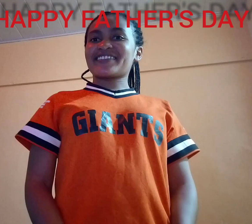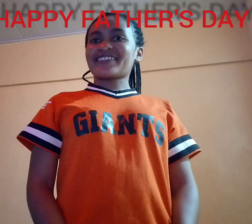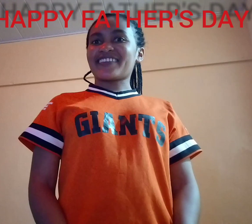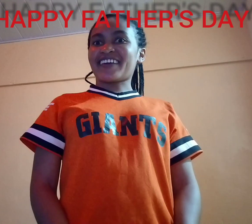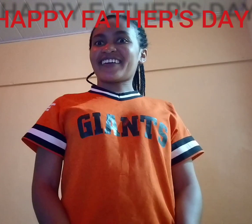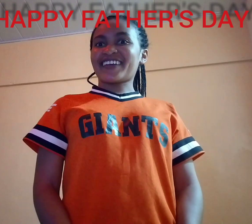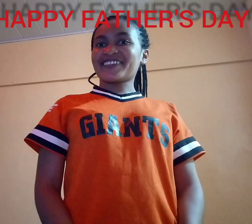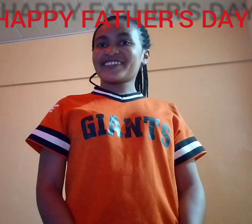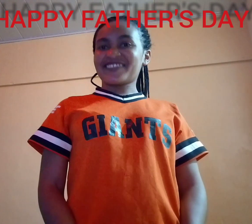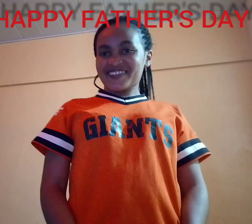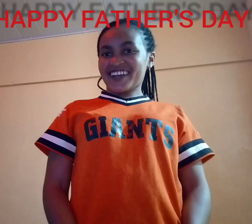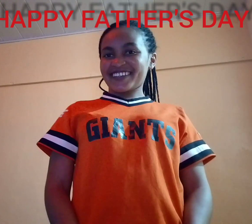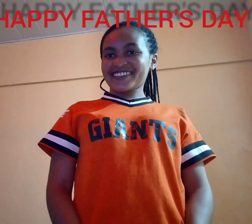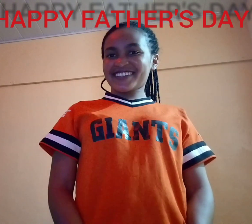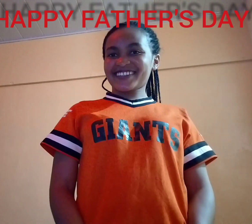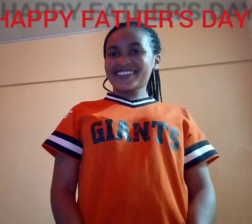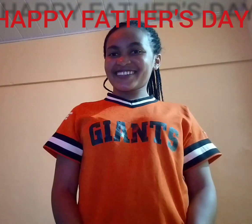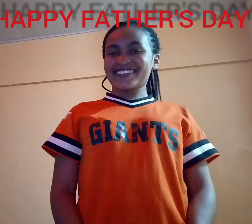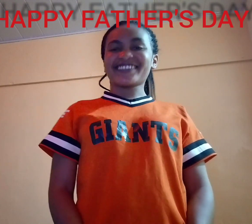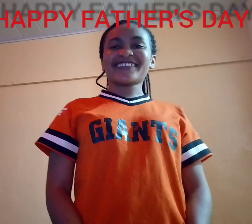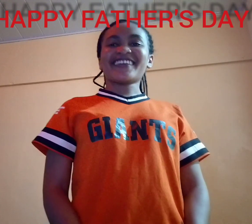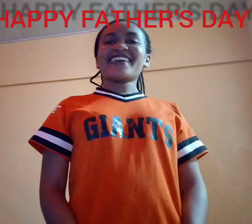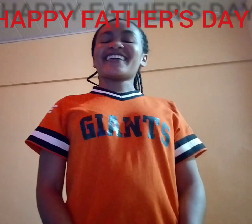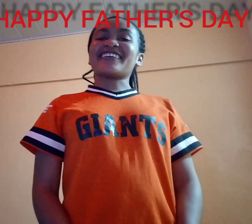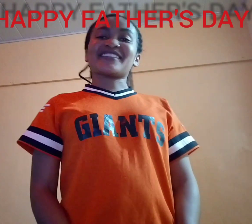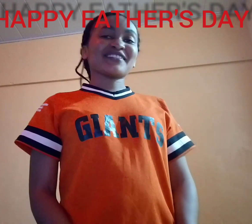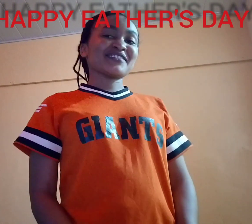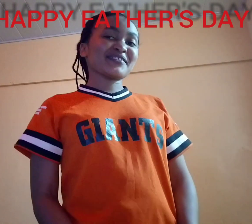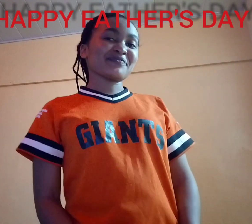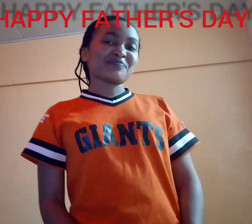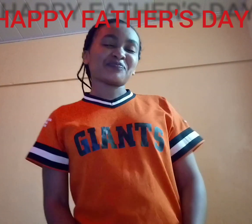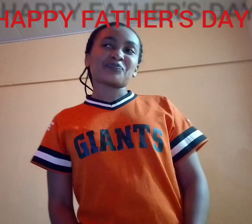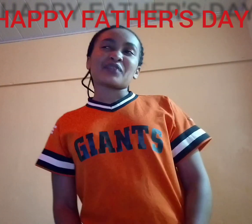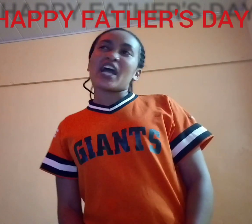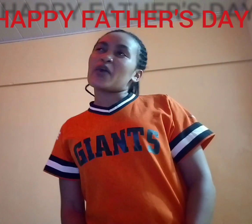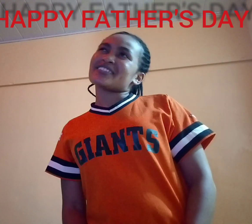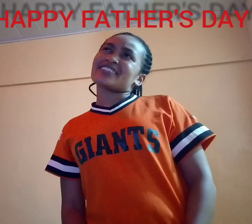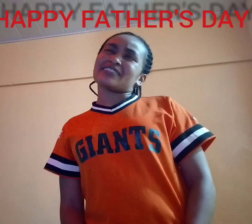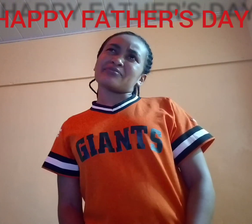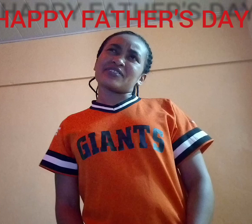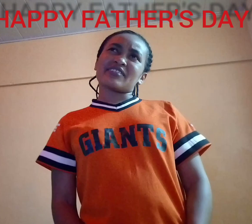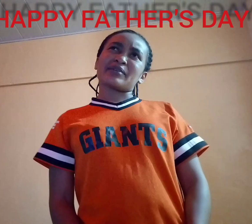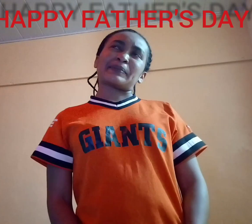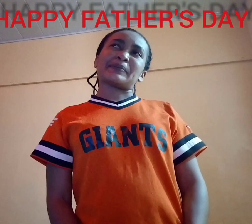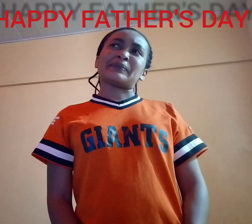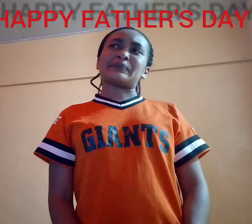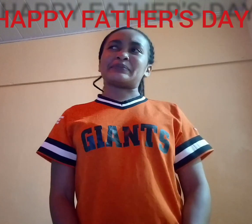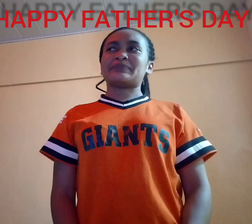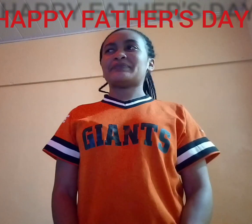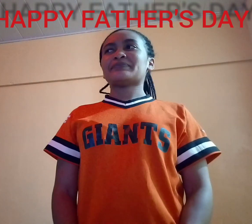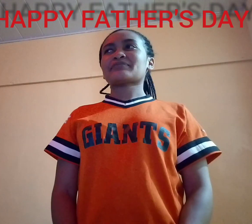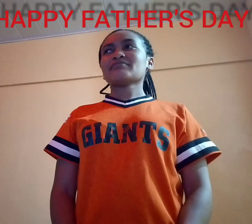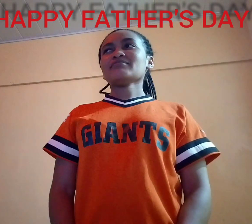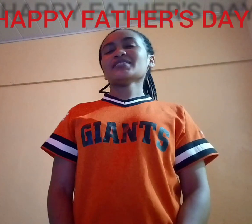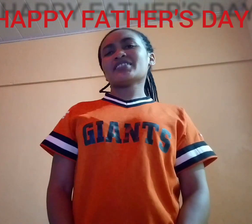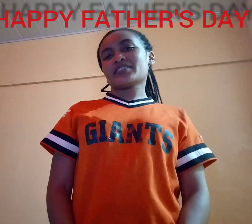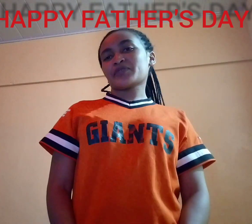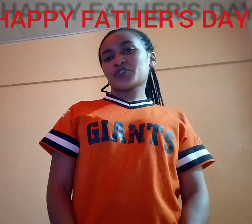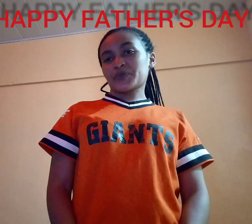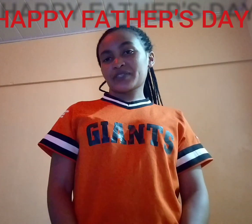yeah you know right yeah so I want to celebrate them in a special way